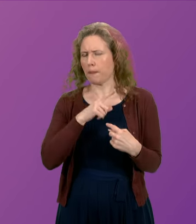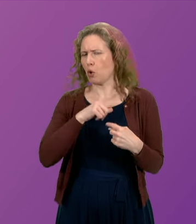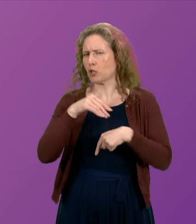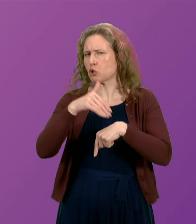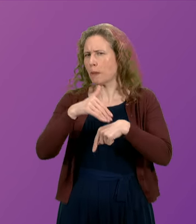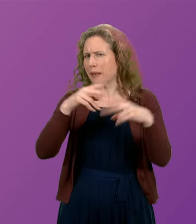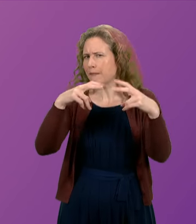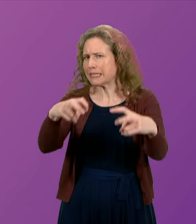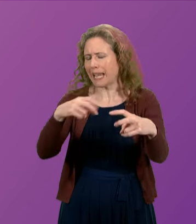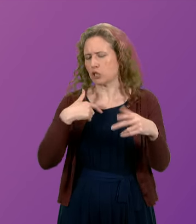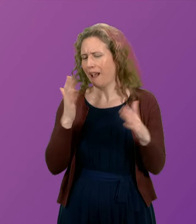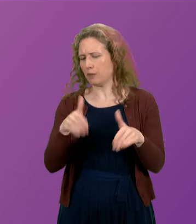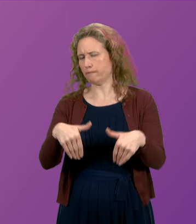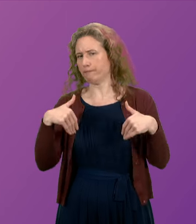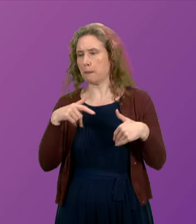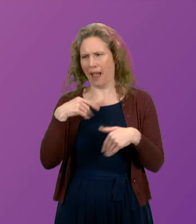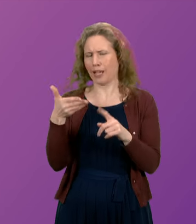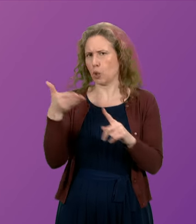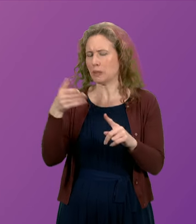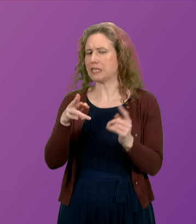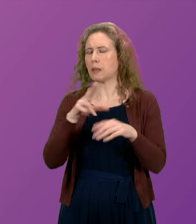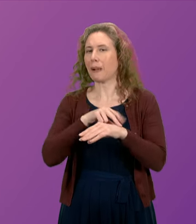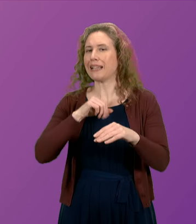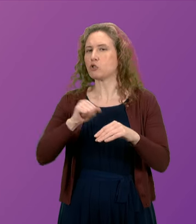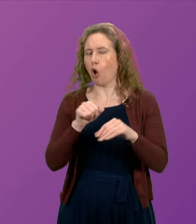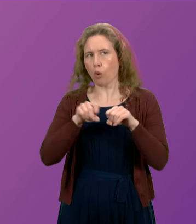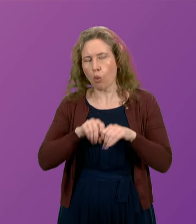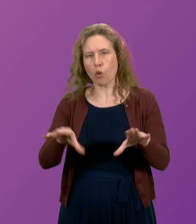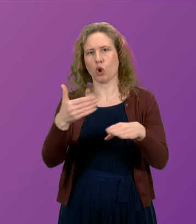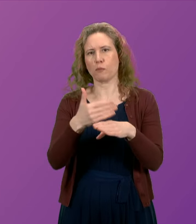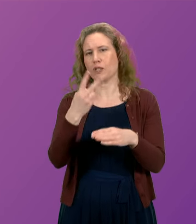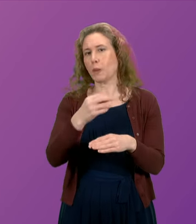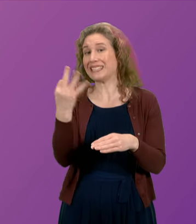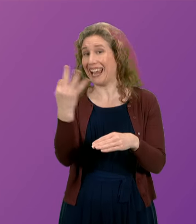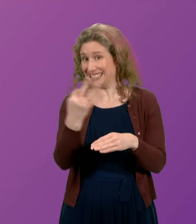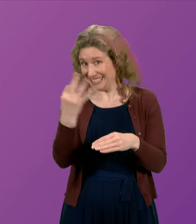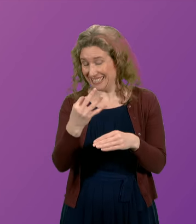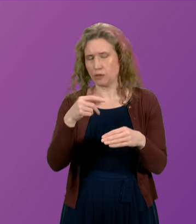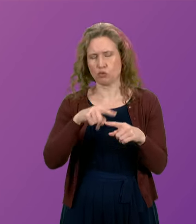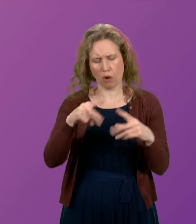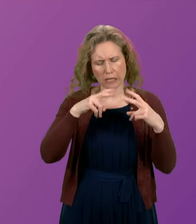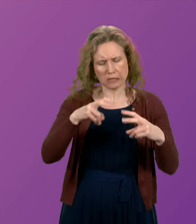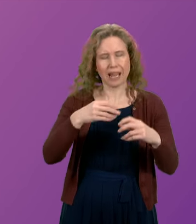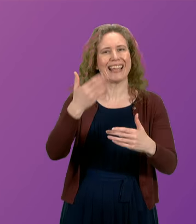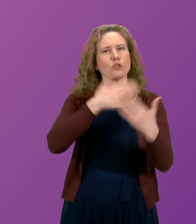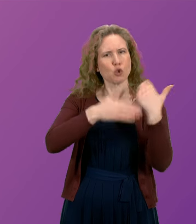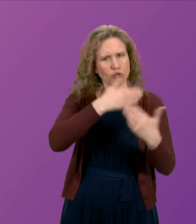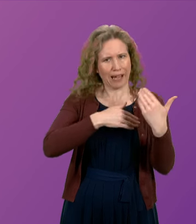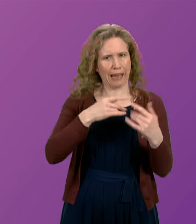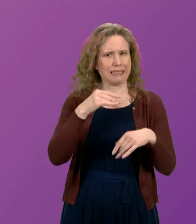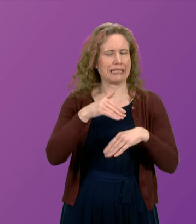prosecutions but I do note that Police Scotland launched an operation in 2018 to examine historic sex offences.